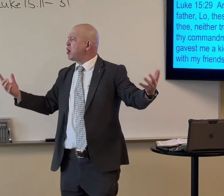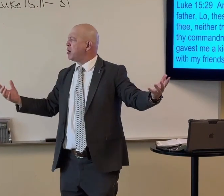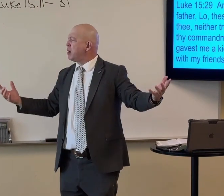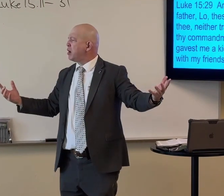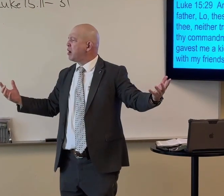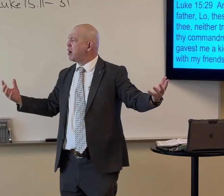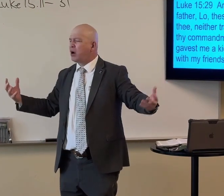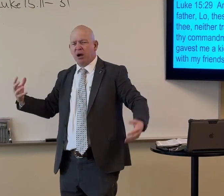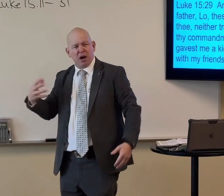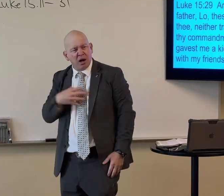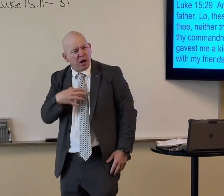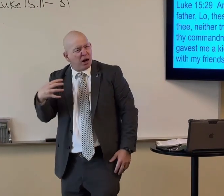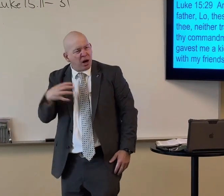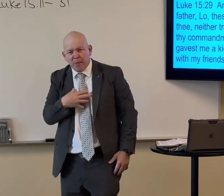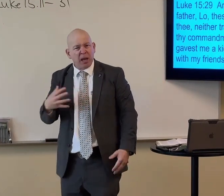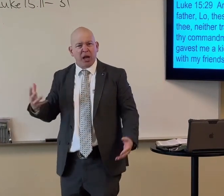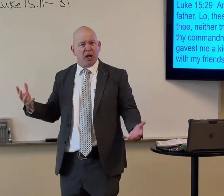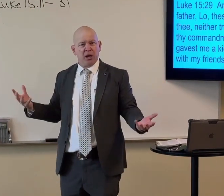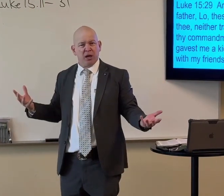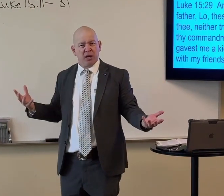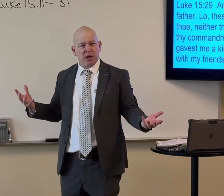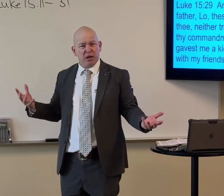He was better. He was complaining.